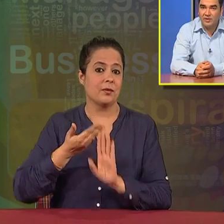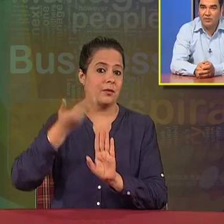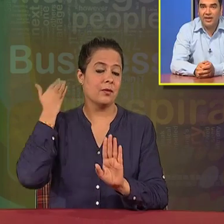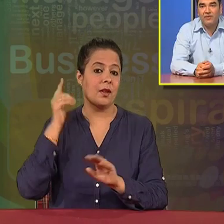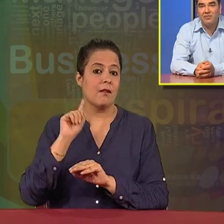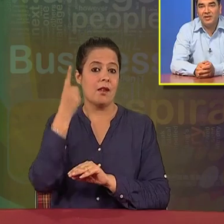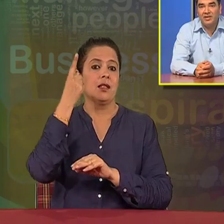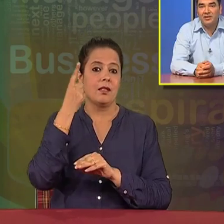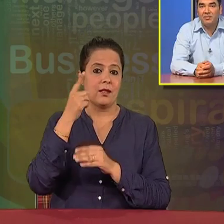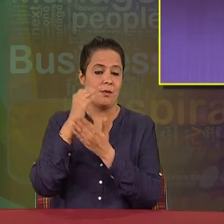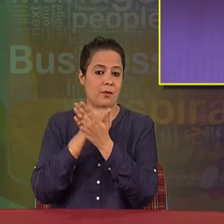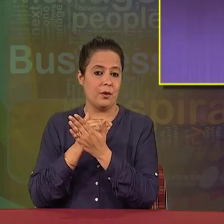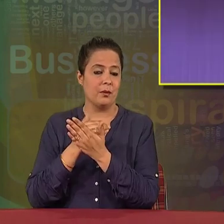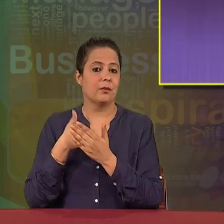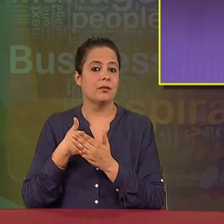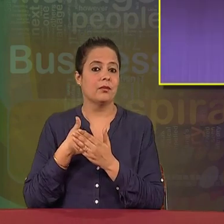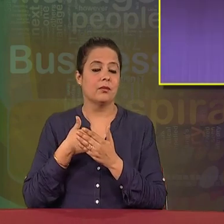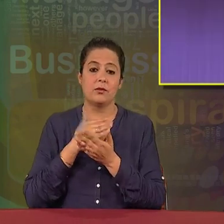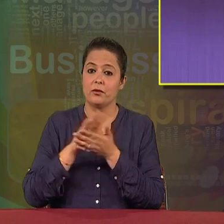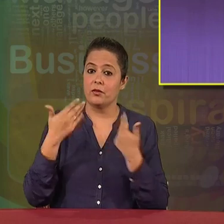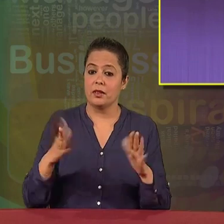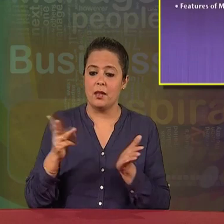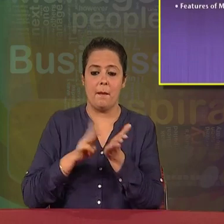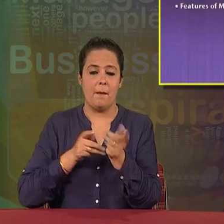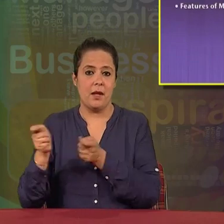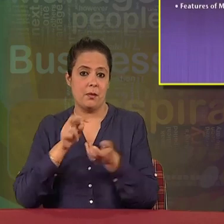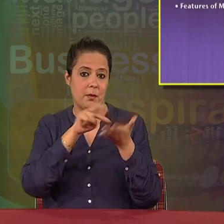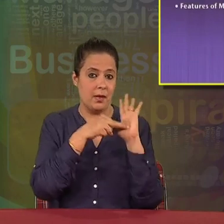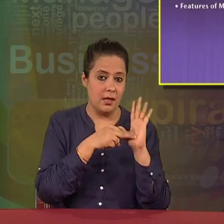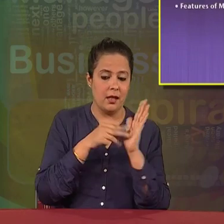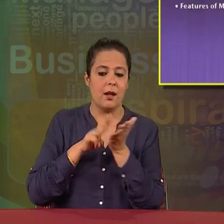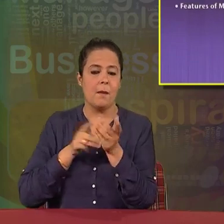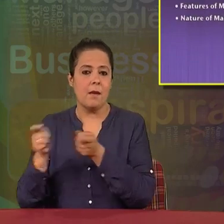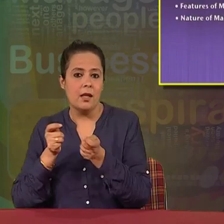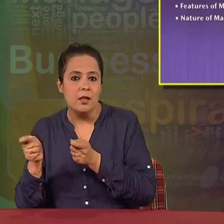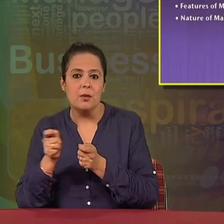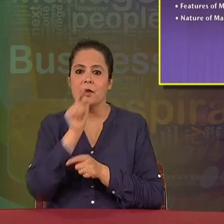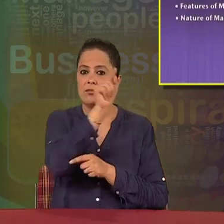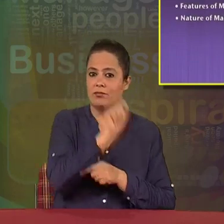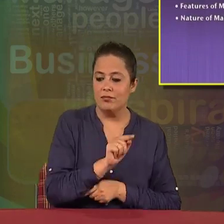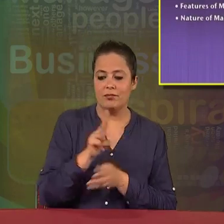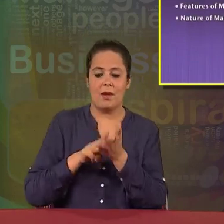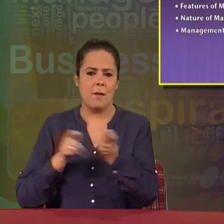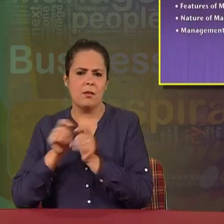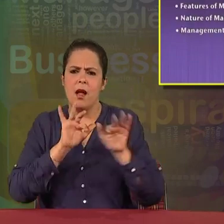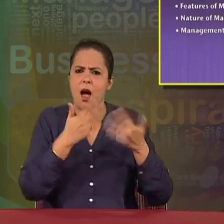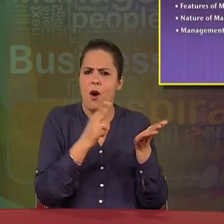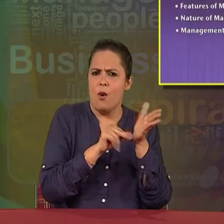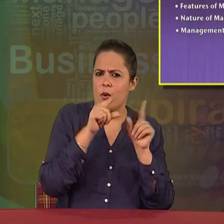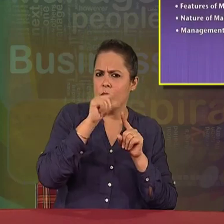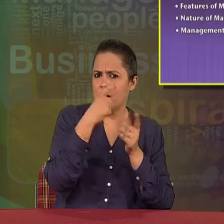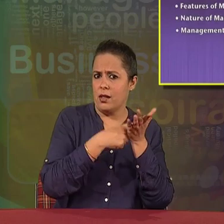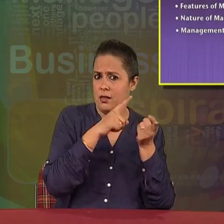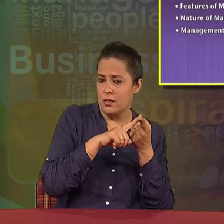first episode, we have completed the meaning of management, features of management, nature of management, management